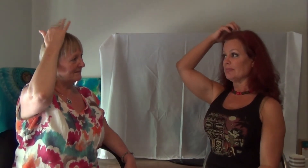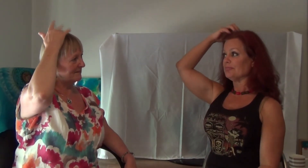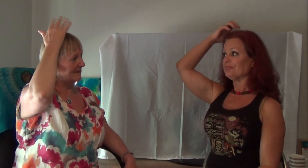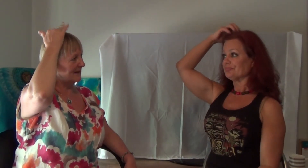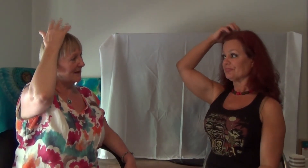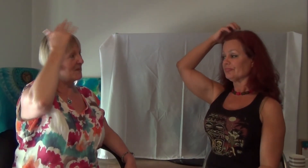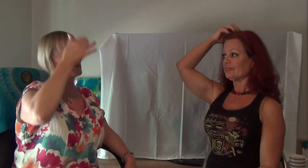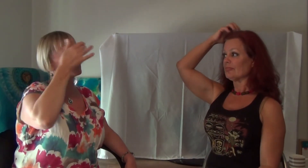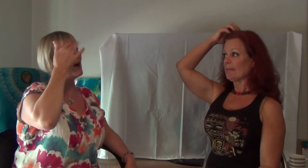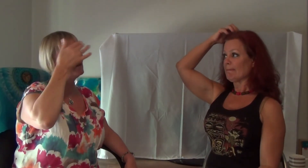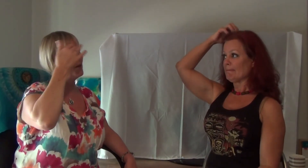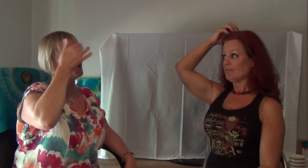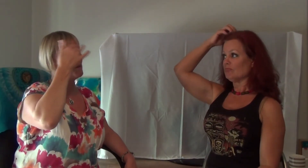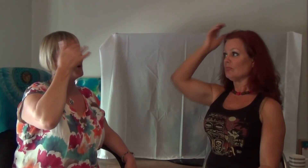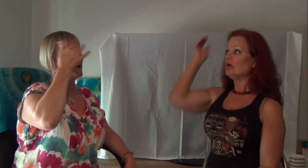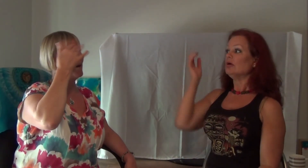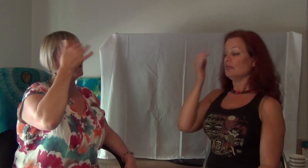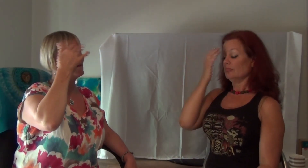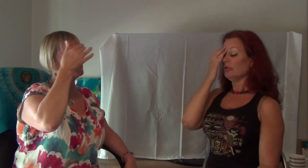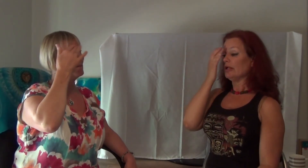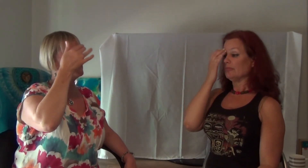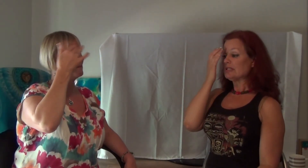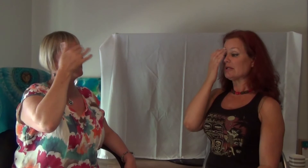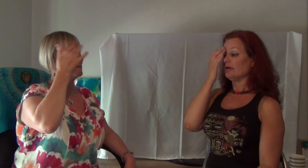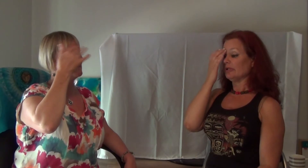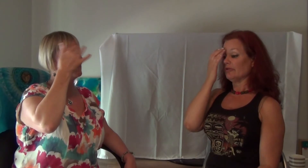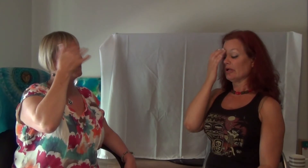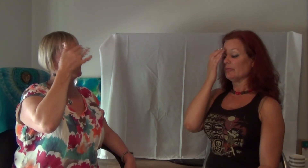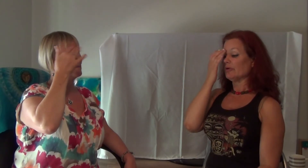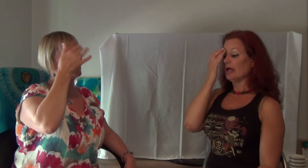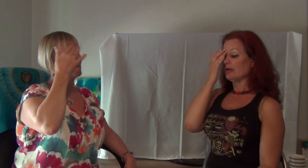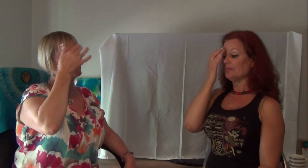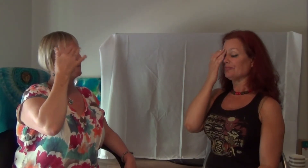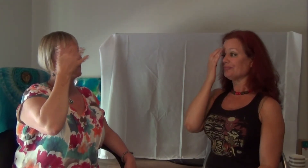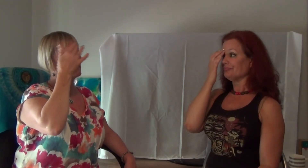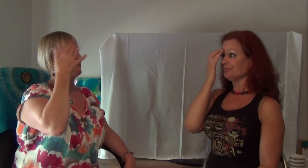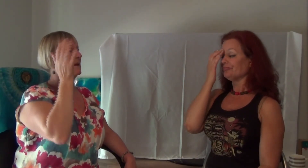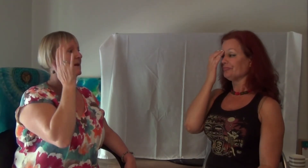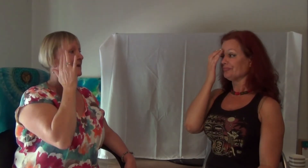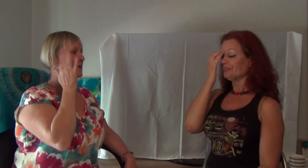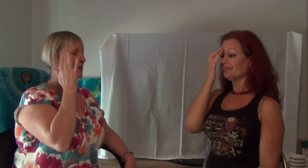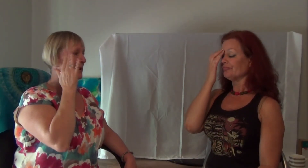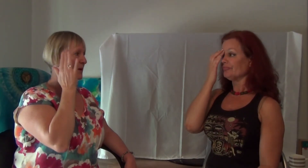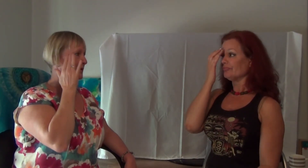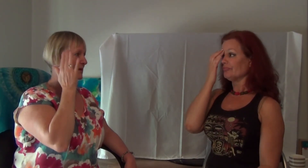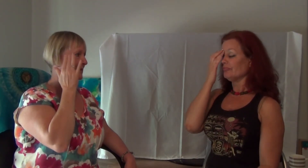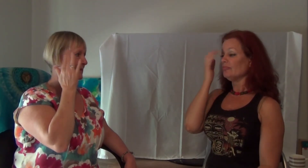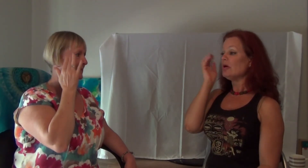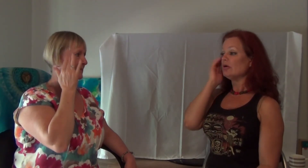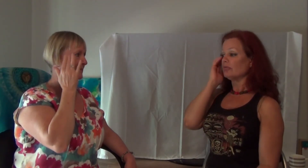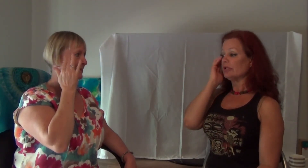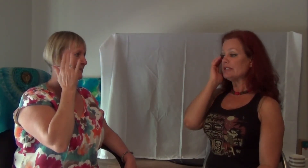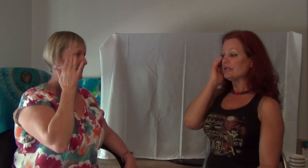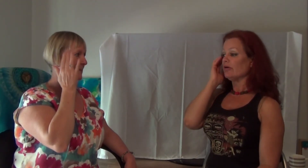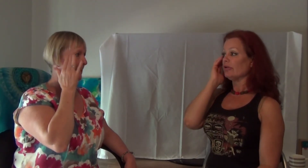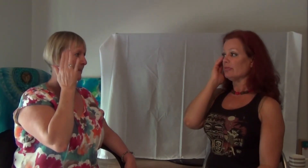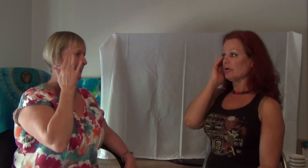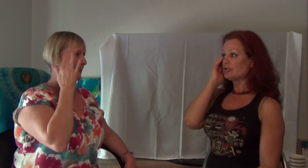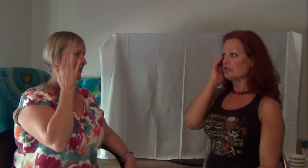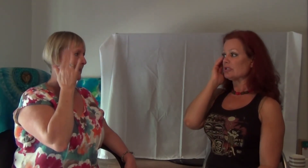Letting my skull know that I'm okay. Releasing all the emotions. Releasing all the emotions.